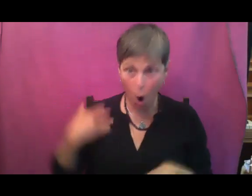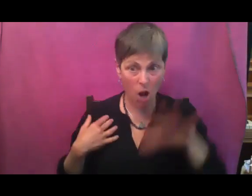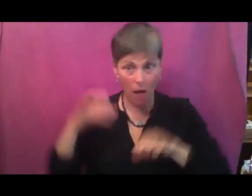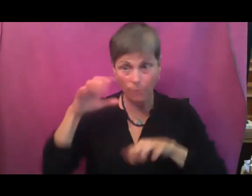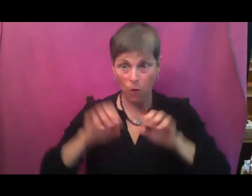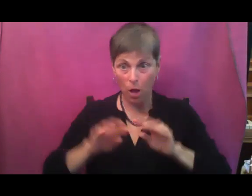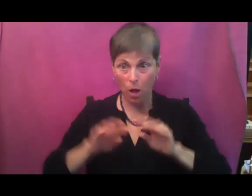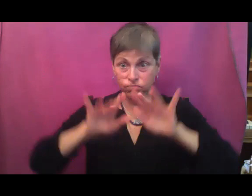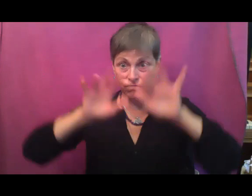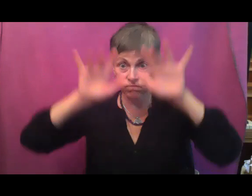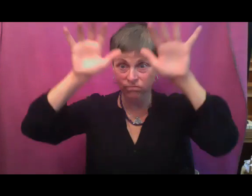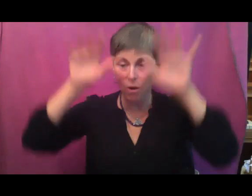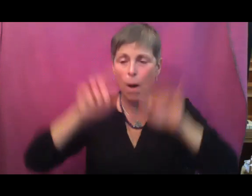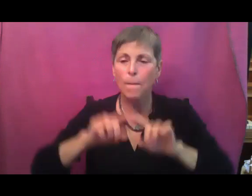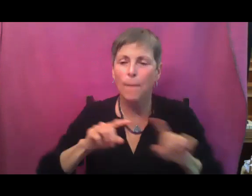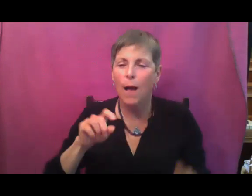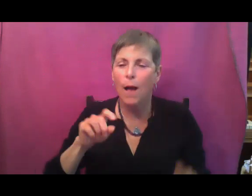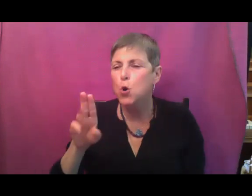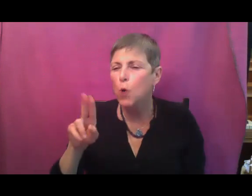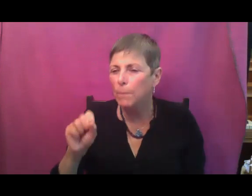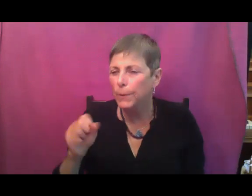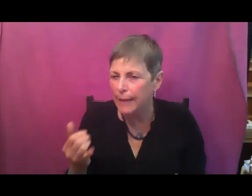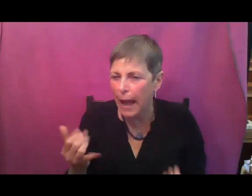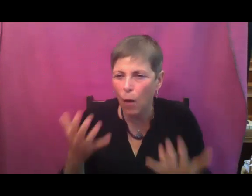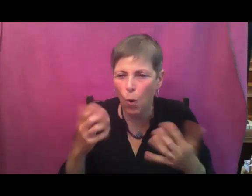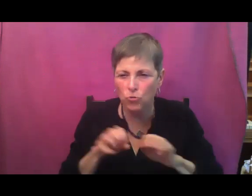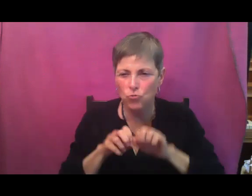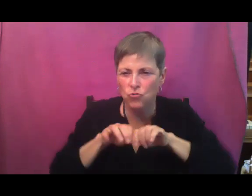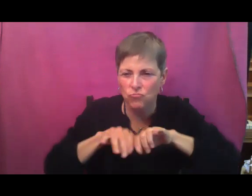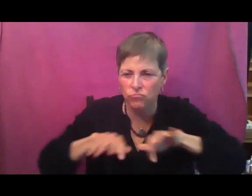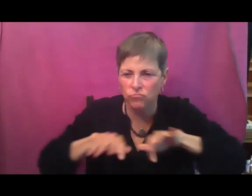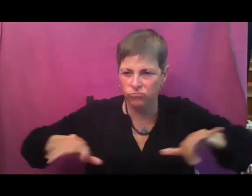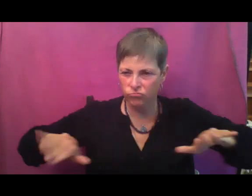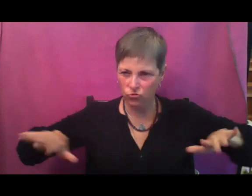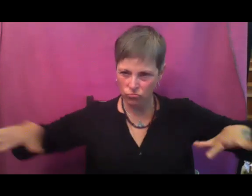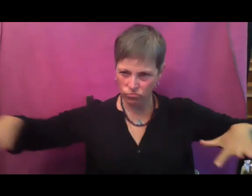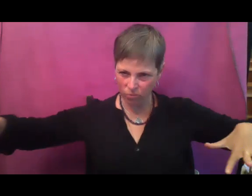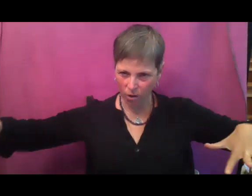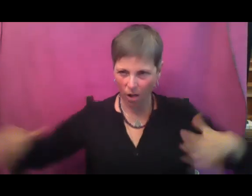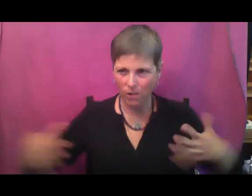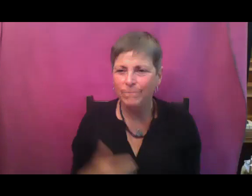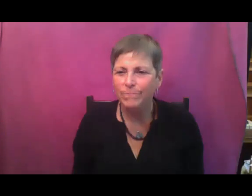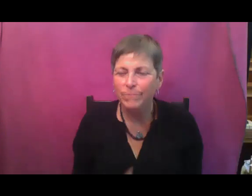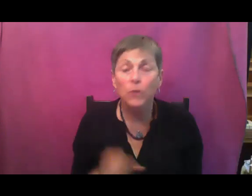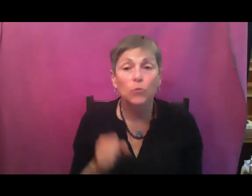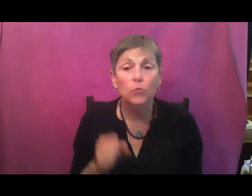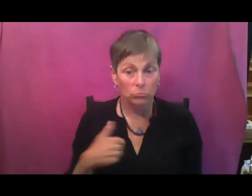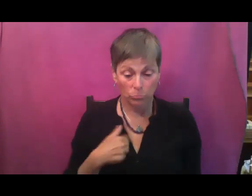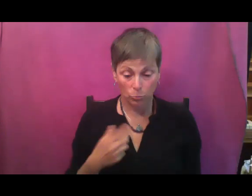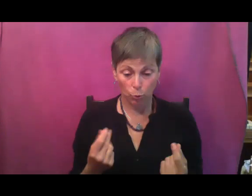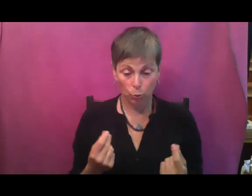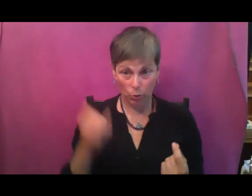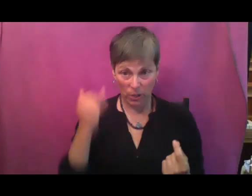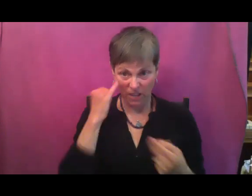Cucumbers are really happy to sprawl. And so I tend to, we tend to need, if we are trellising our cucumbers, to,